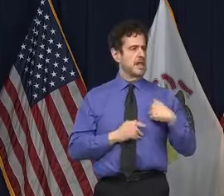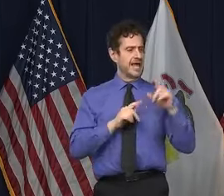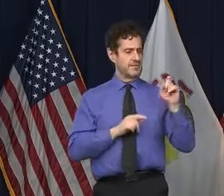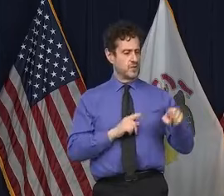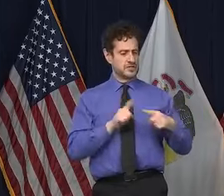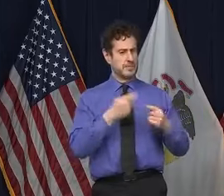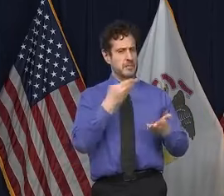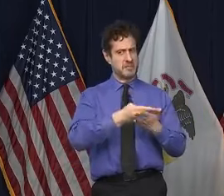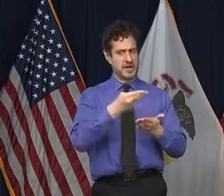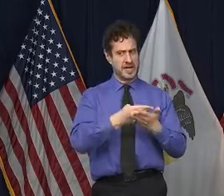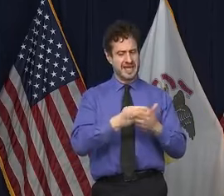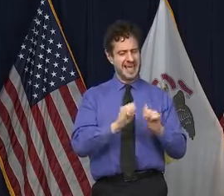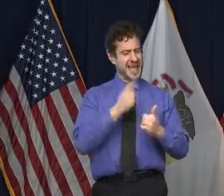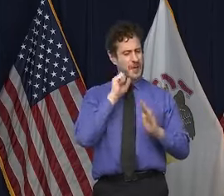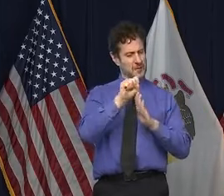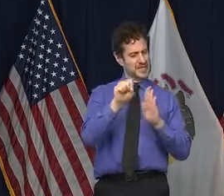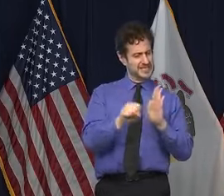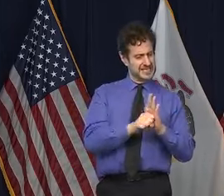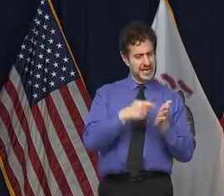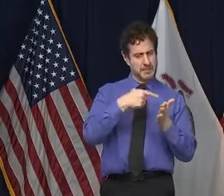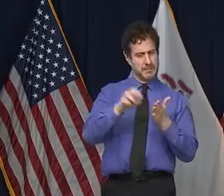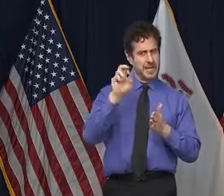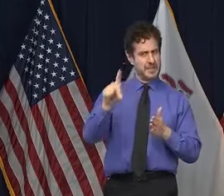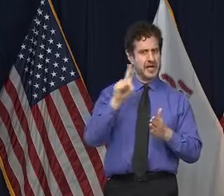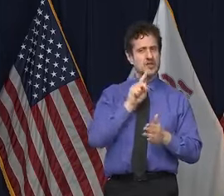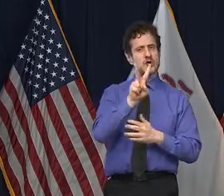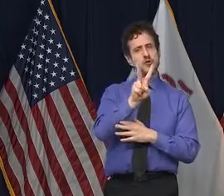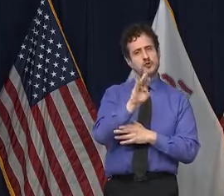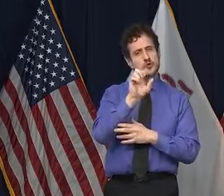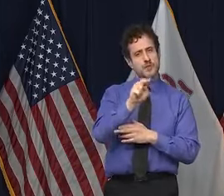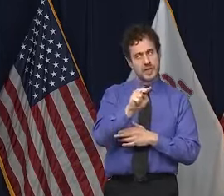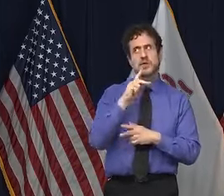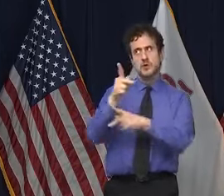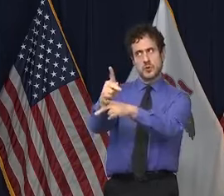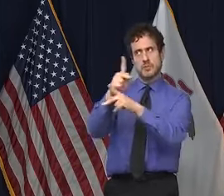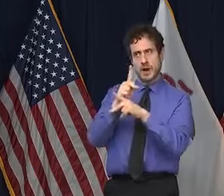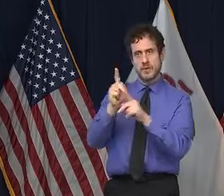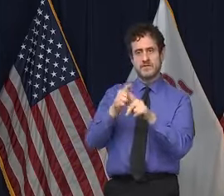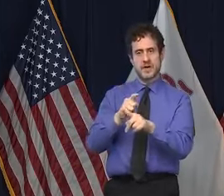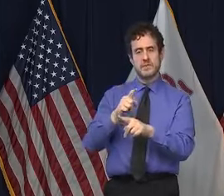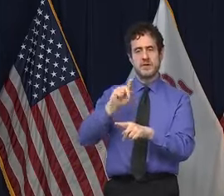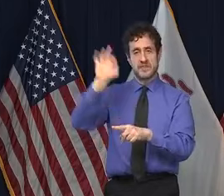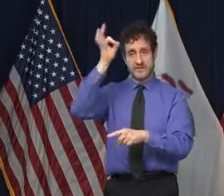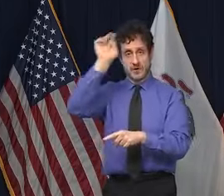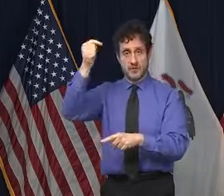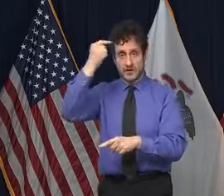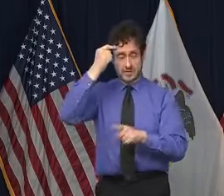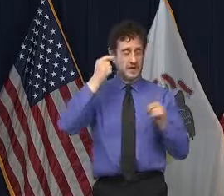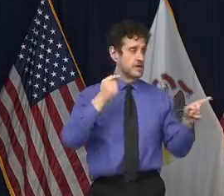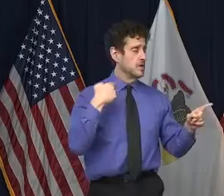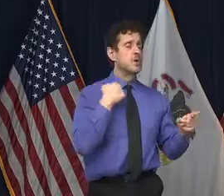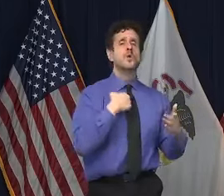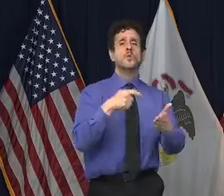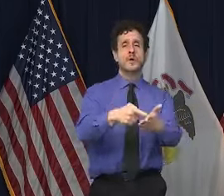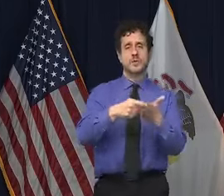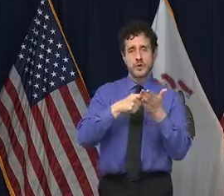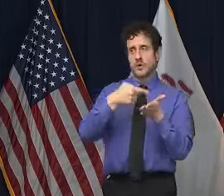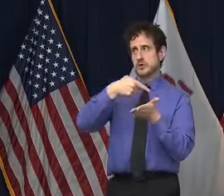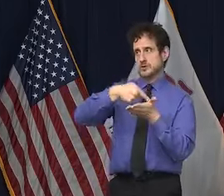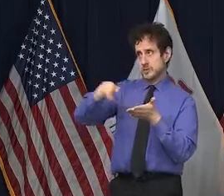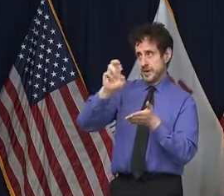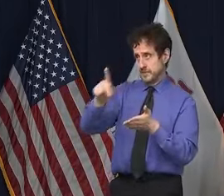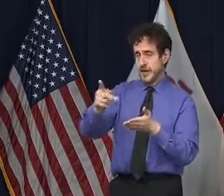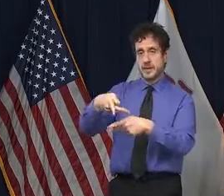How does the state plan to pay back the $2 billion in borrowing from the MLF? It's required, yeah, it's required to pay back any